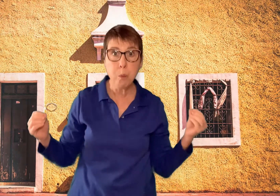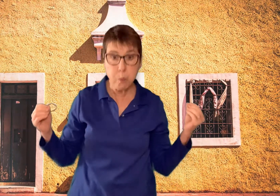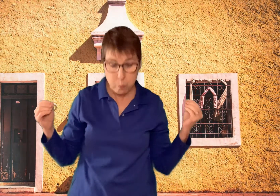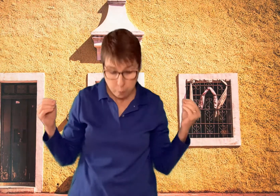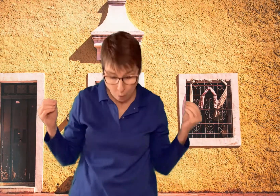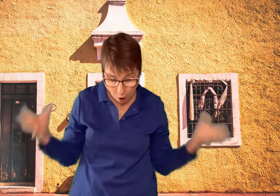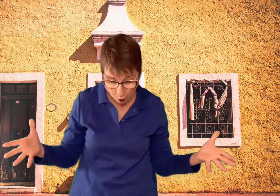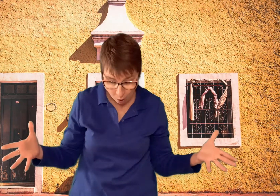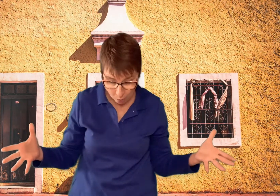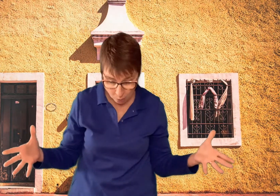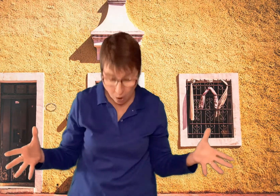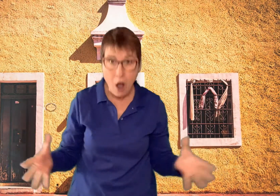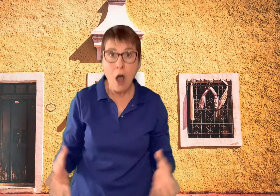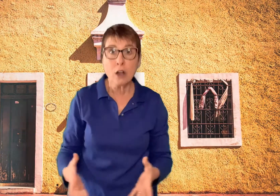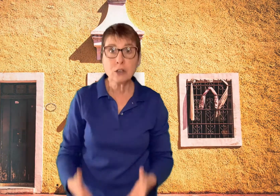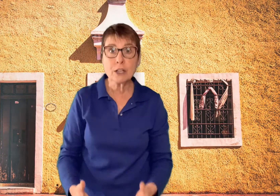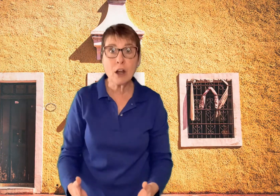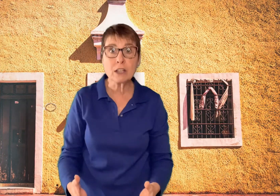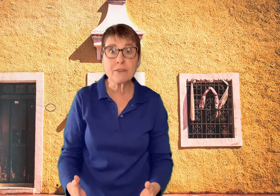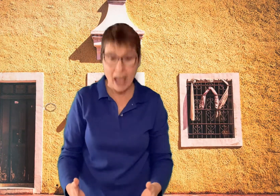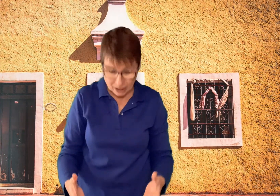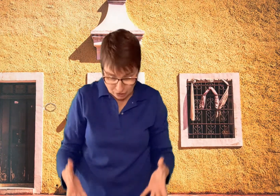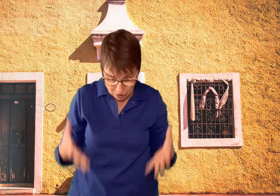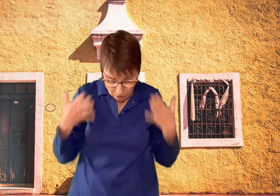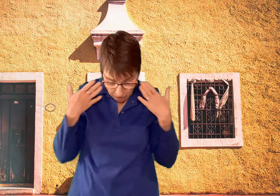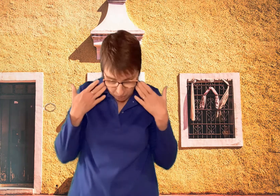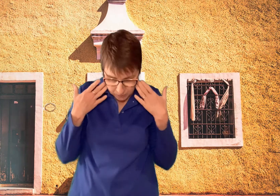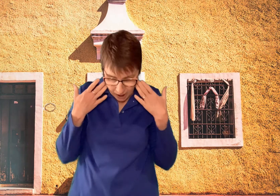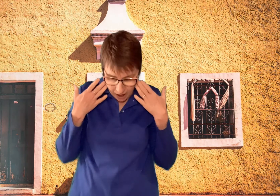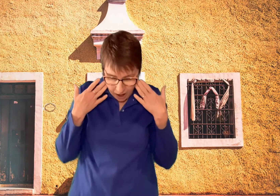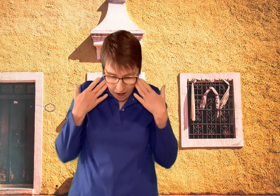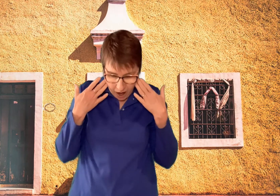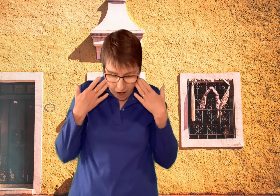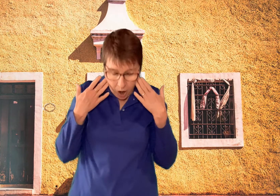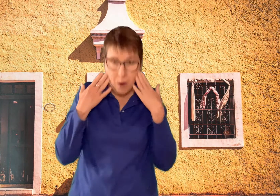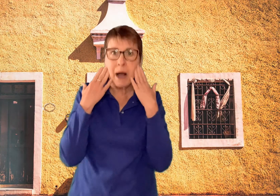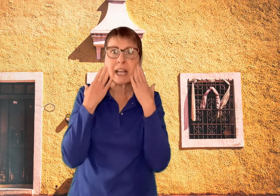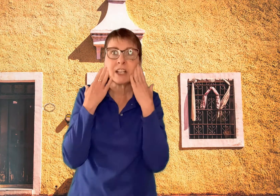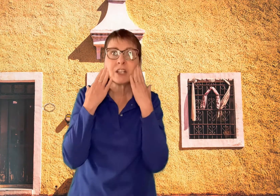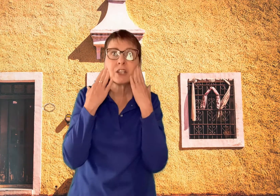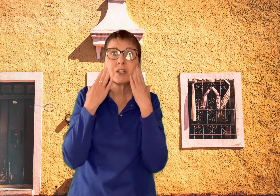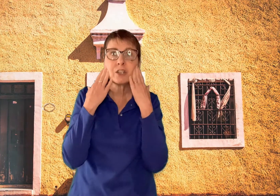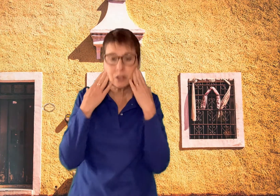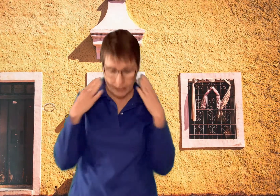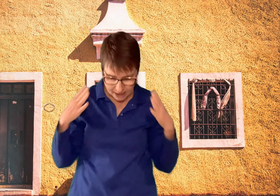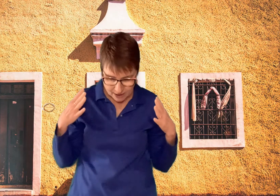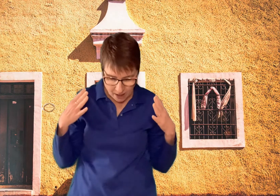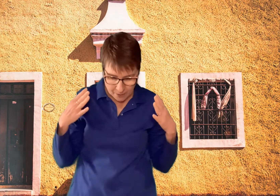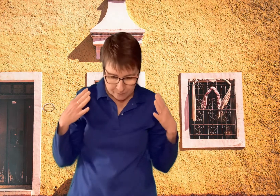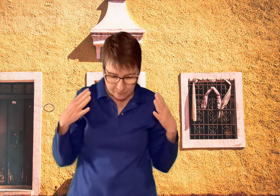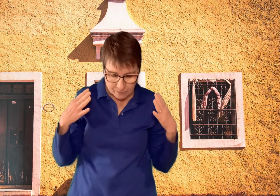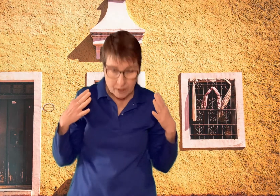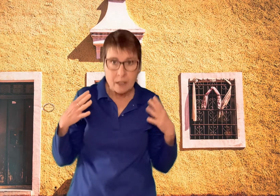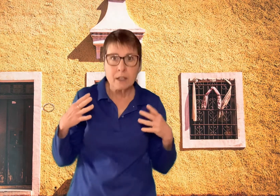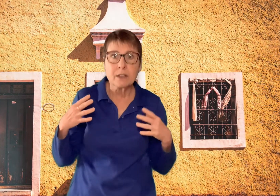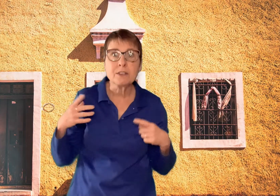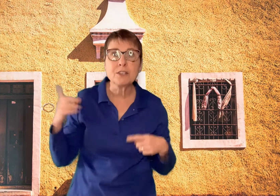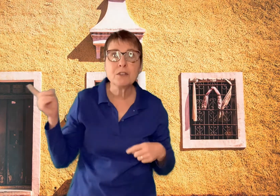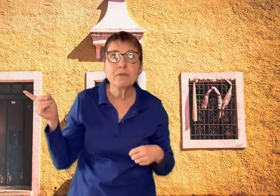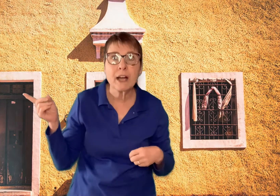Whoa, look at all of that gold. Oh my goodness. Did you find